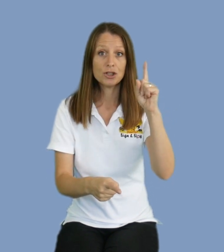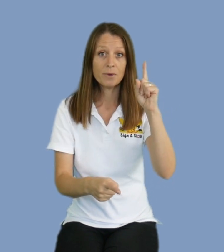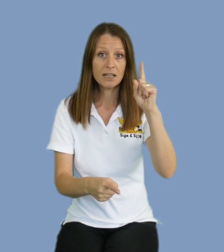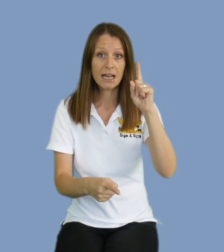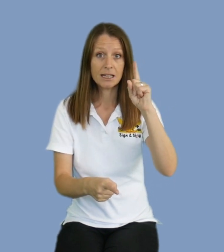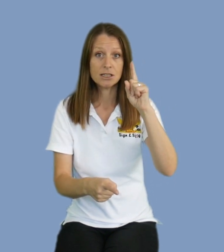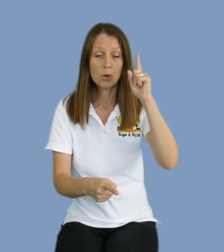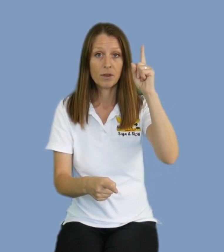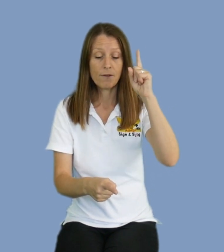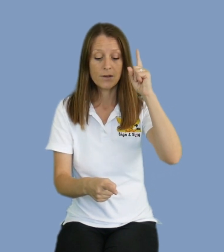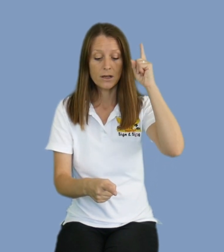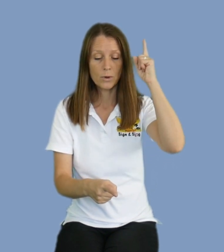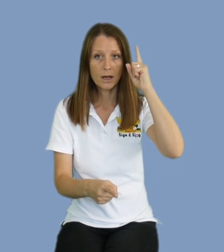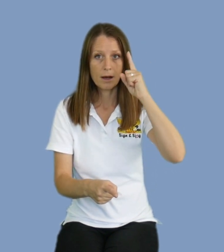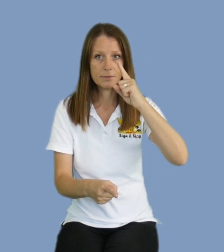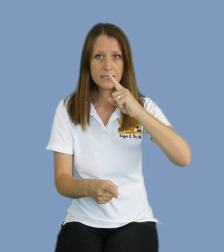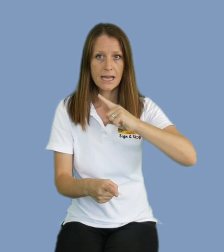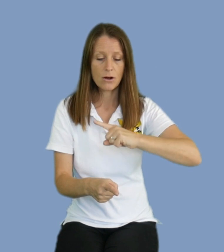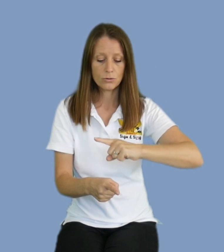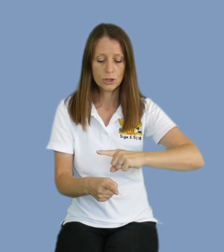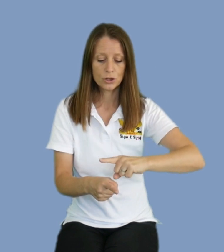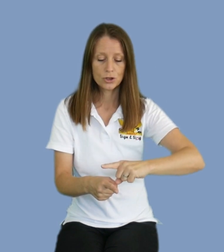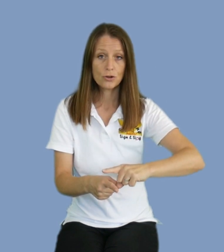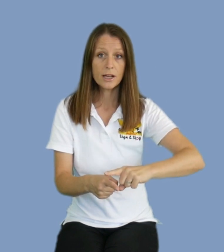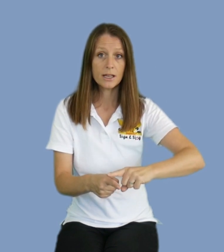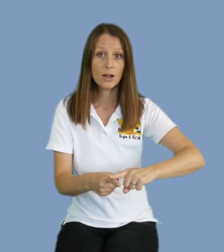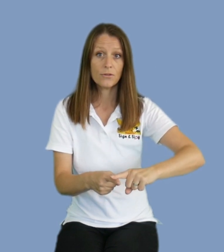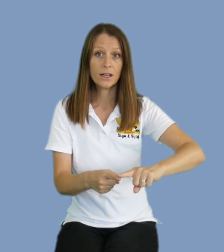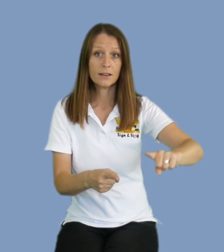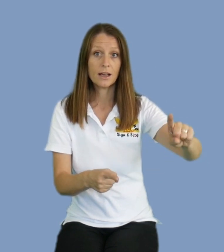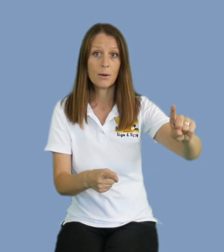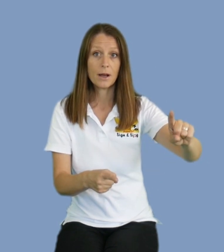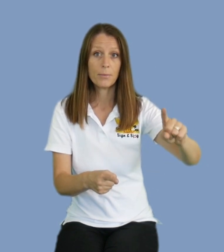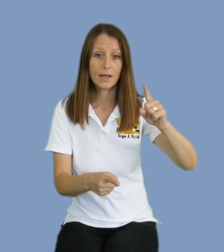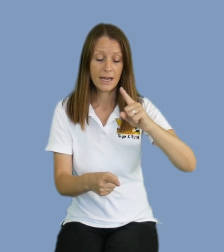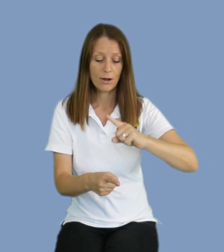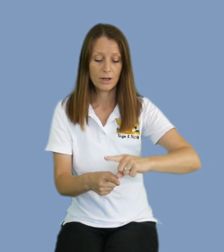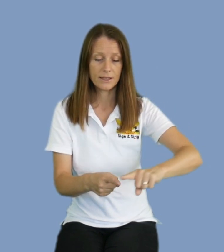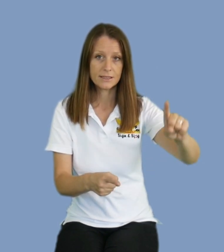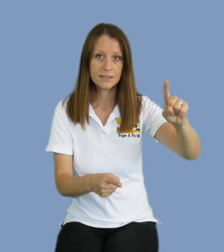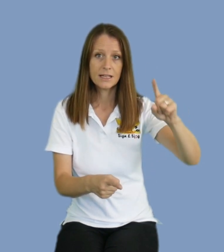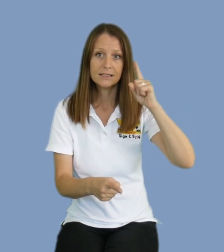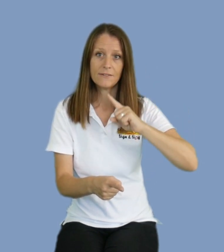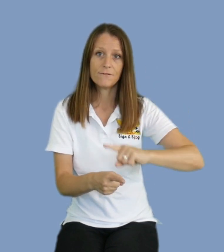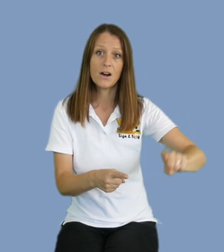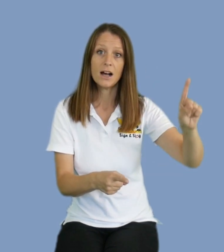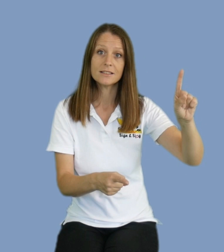dominant hand, with our finger we're going to come down, striking our finger and then coming up and out like this. So fast.